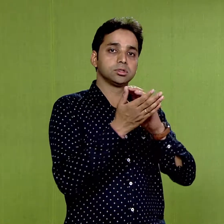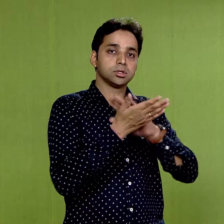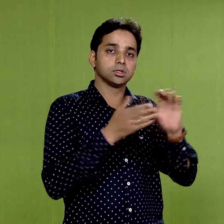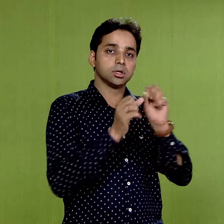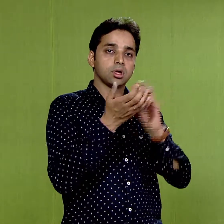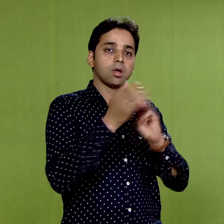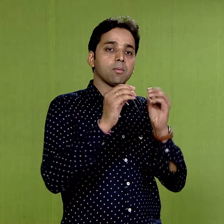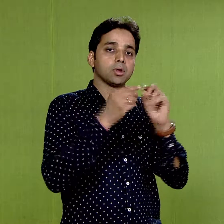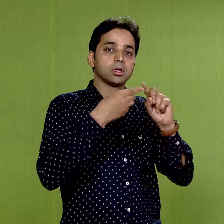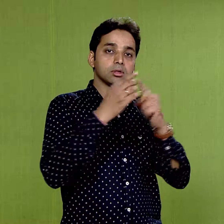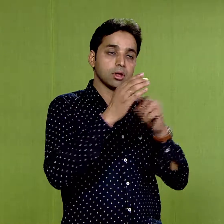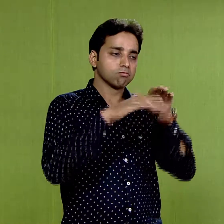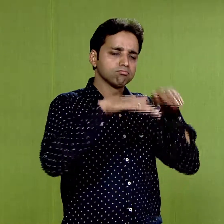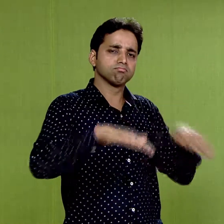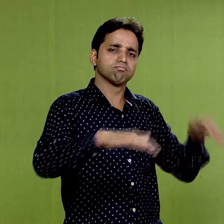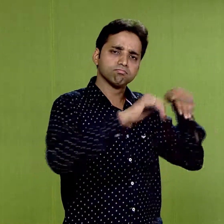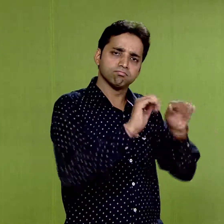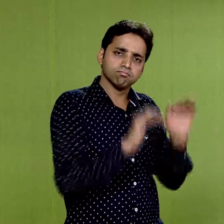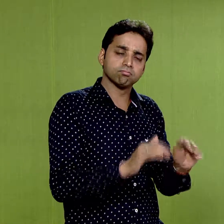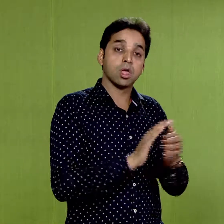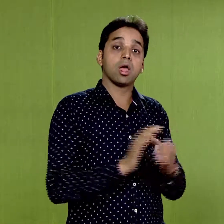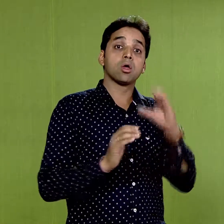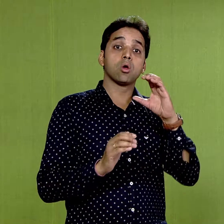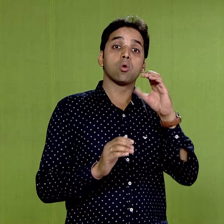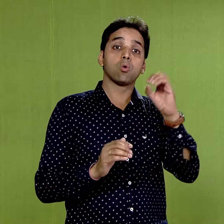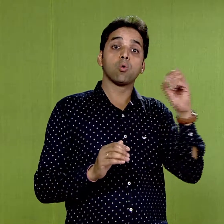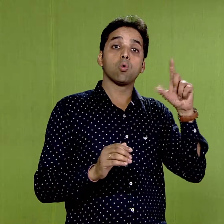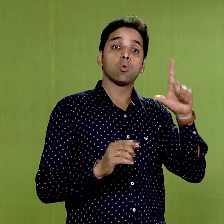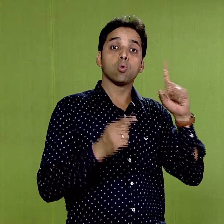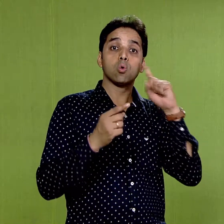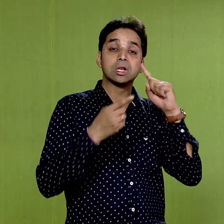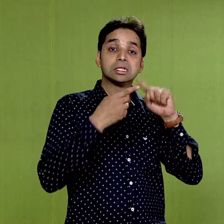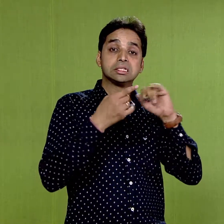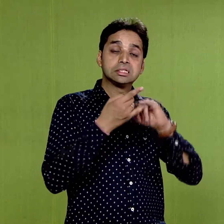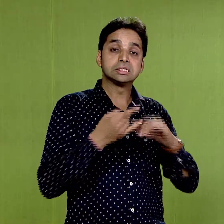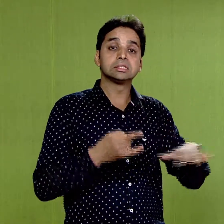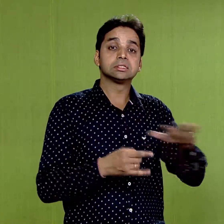And coolies with loads over their shoulders.